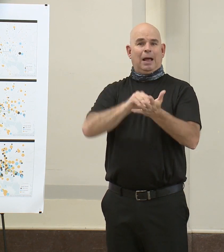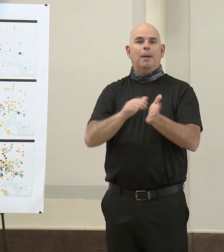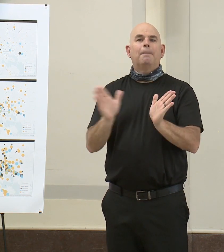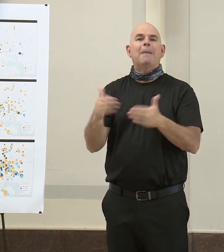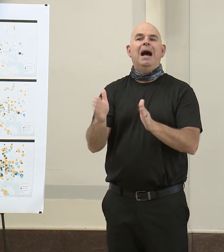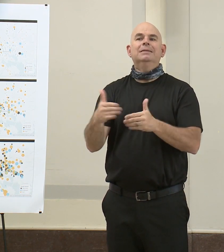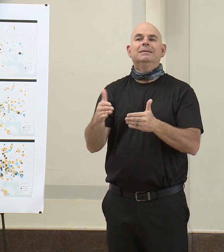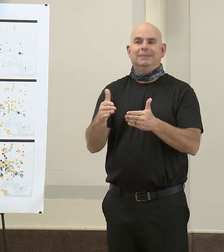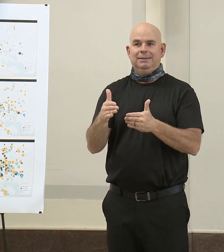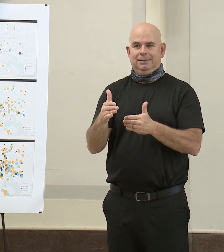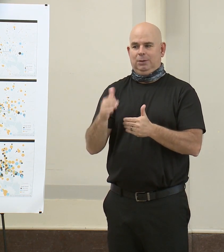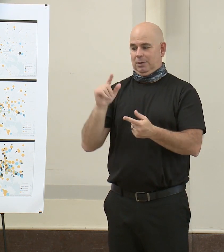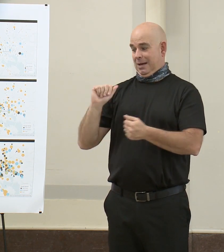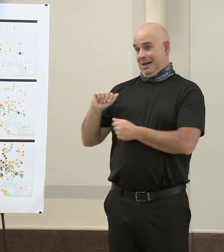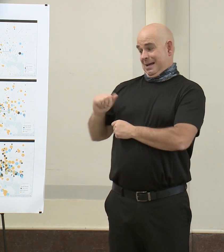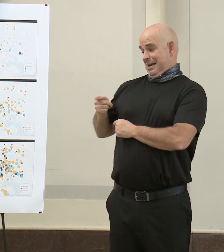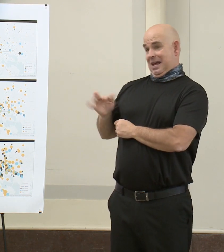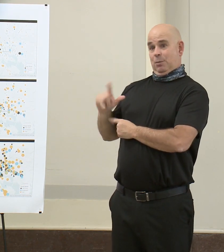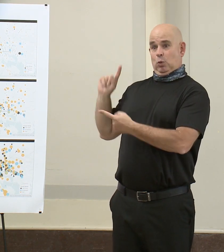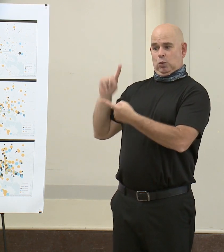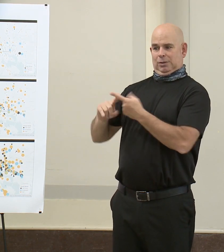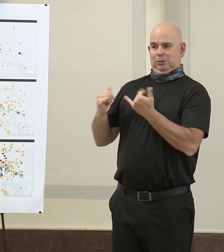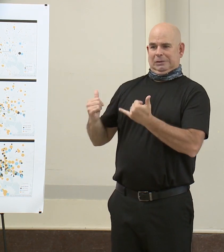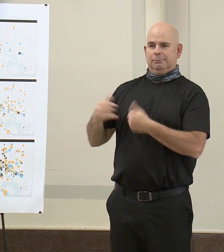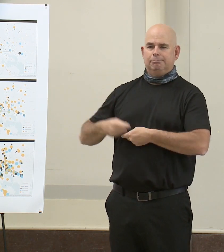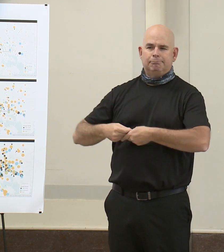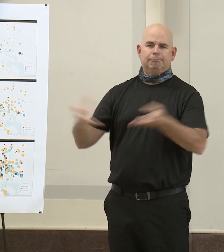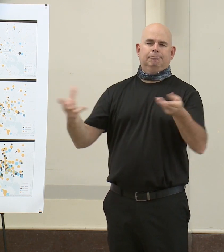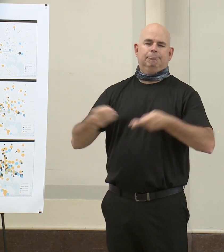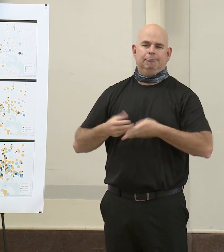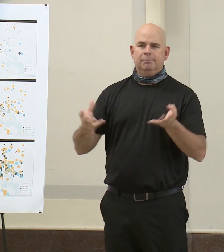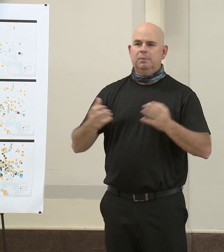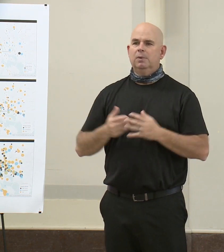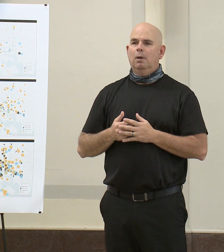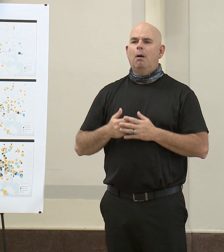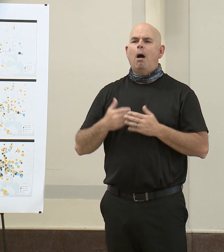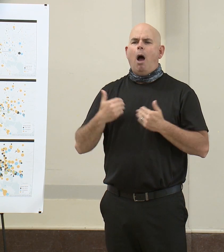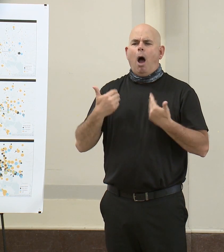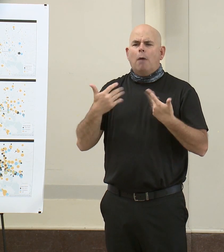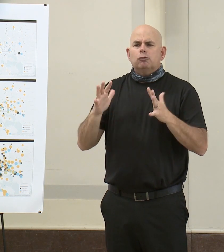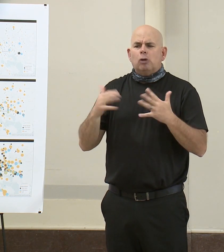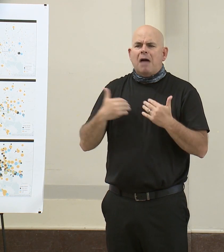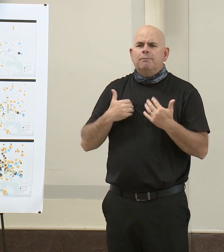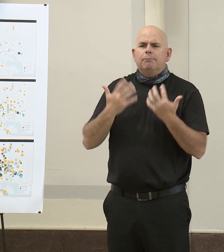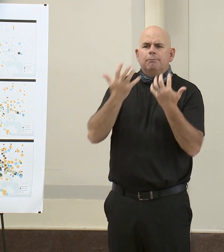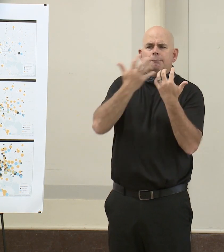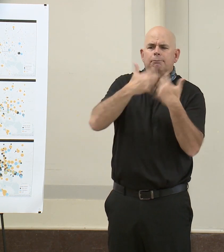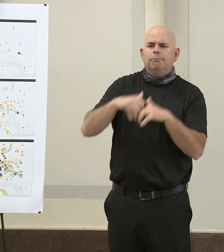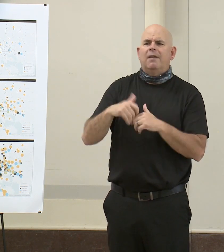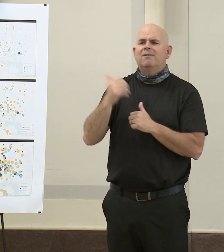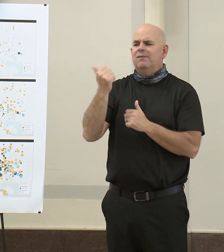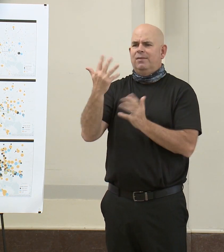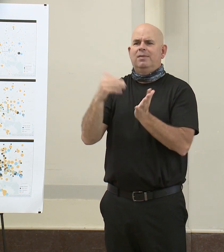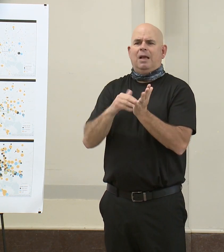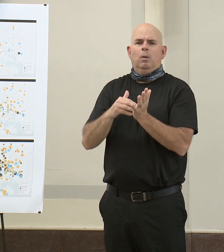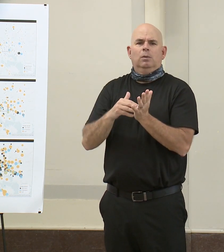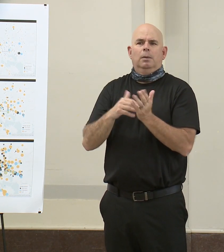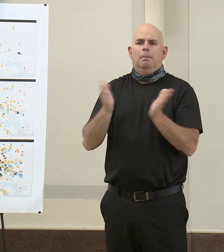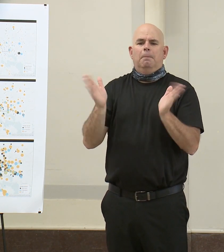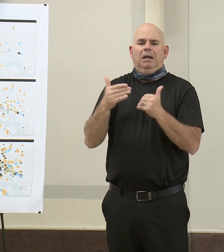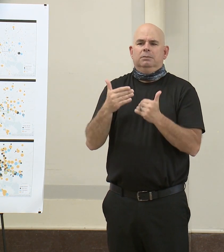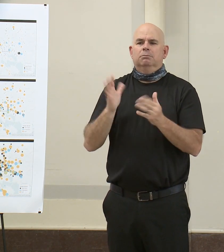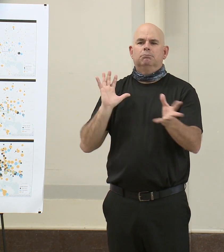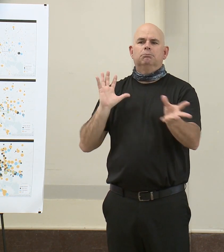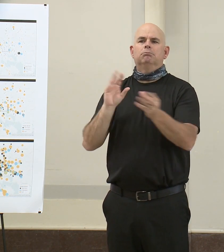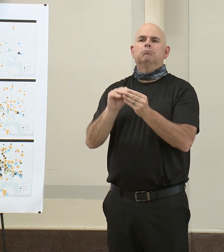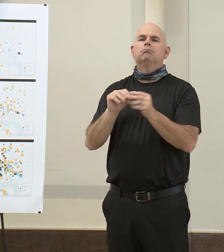April through June. We have already distributed 15,000 boxes to date, and we will continue to make